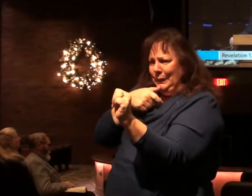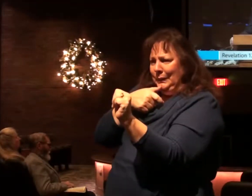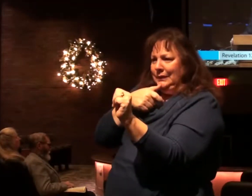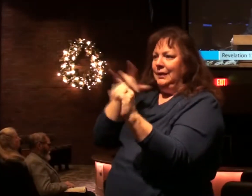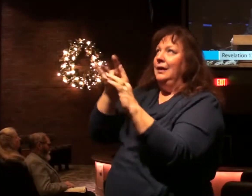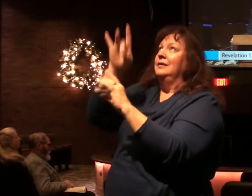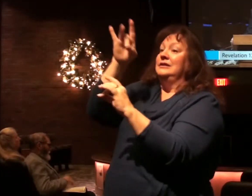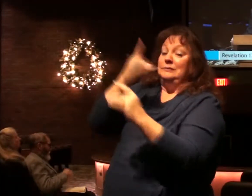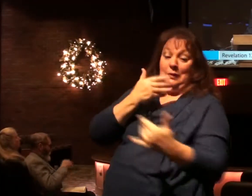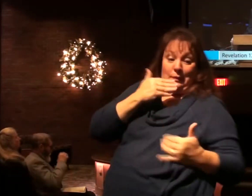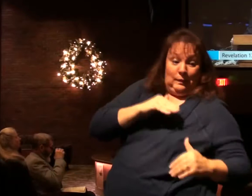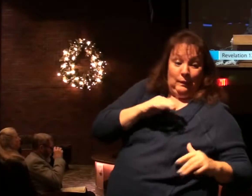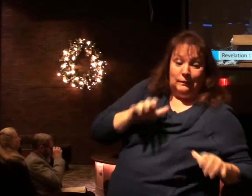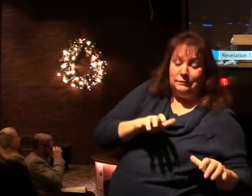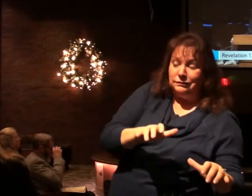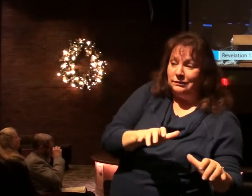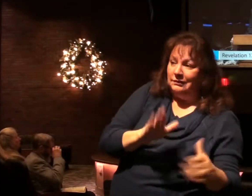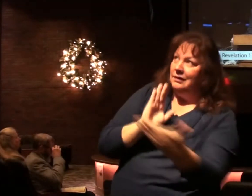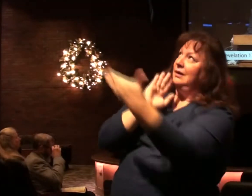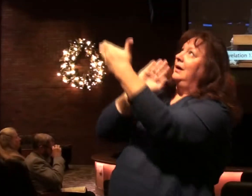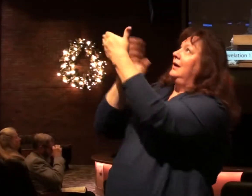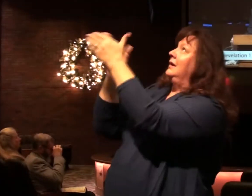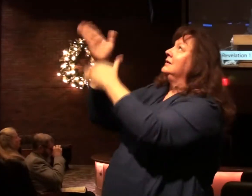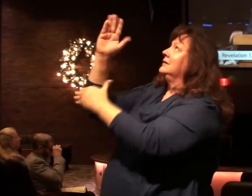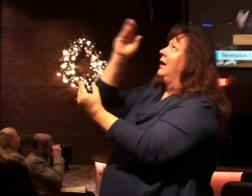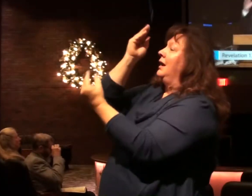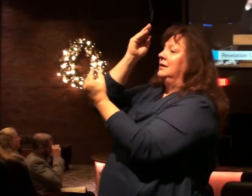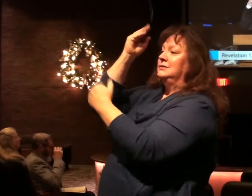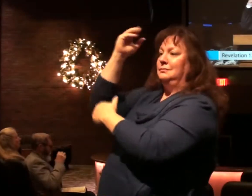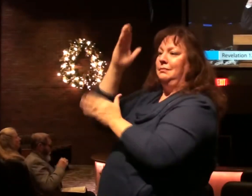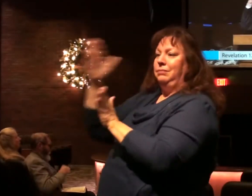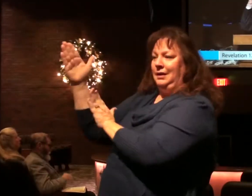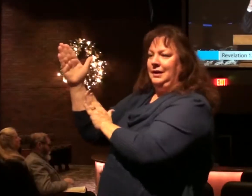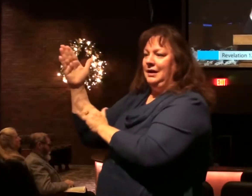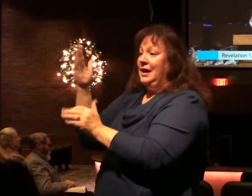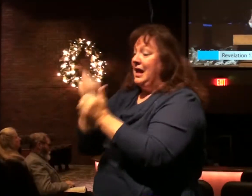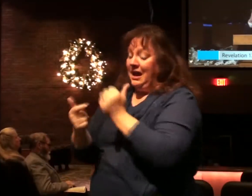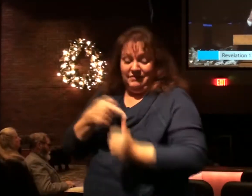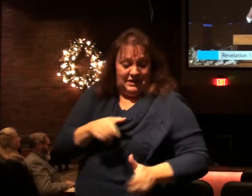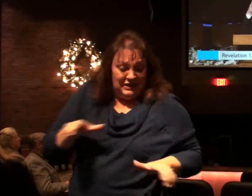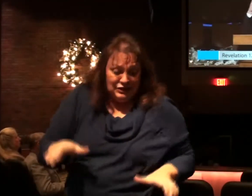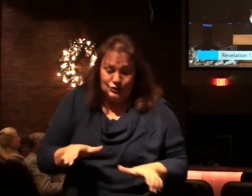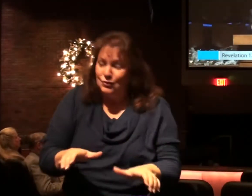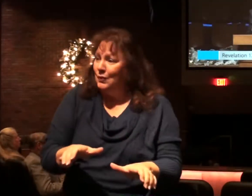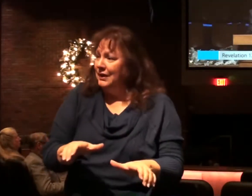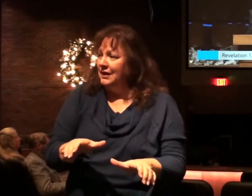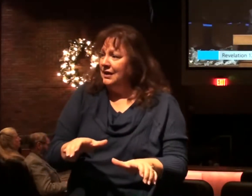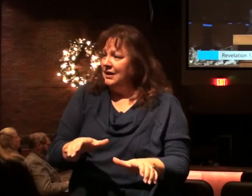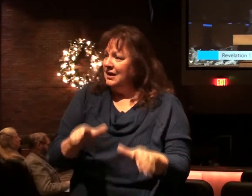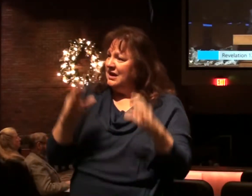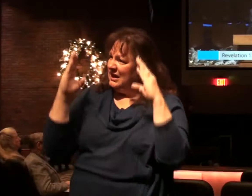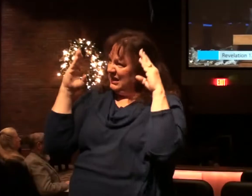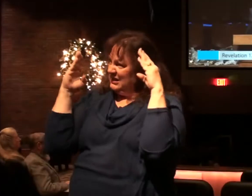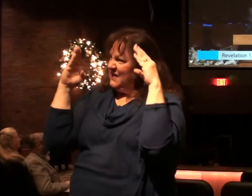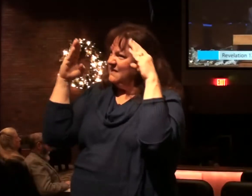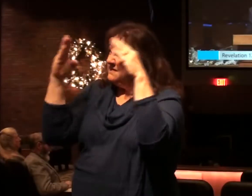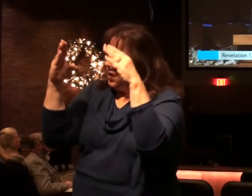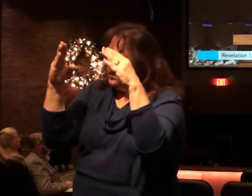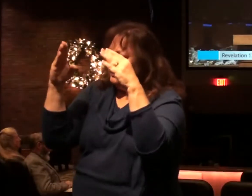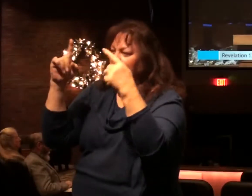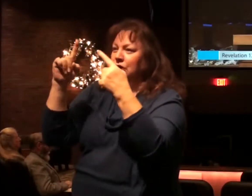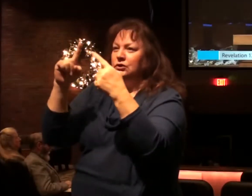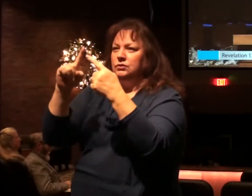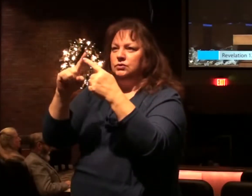forces of wickedness opposing the will of God. Everything that Satan is doing is geared toward an